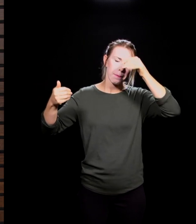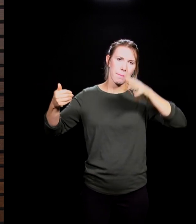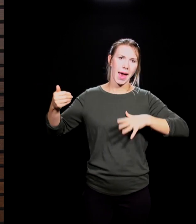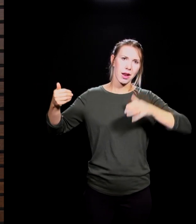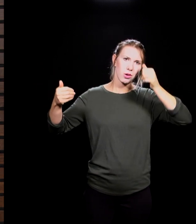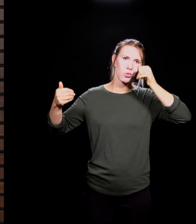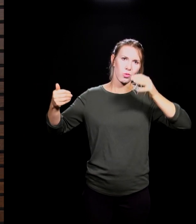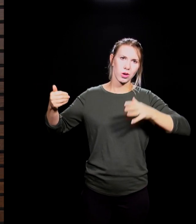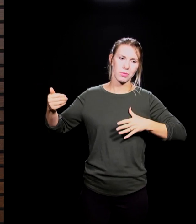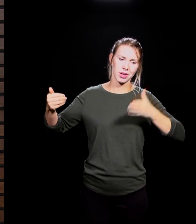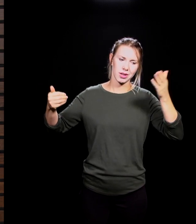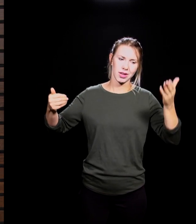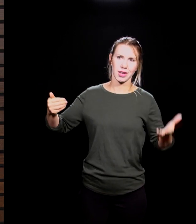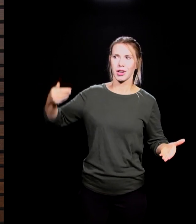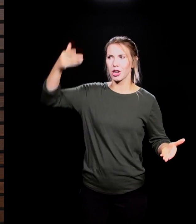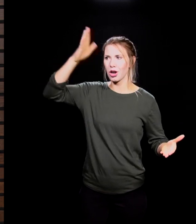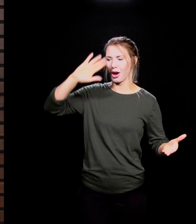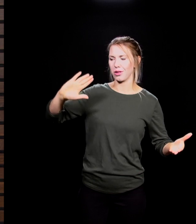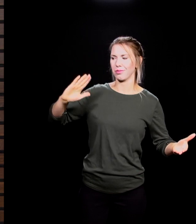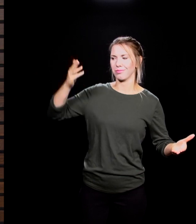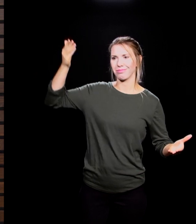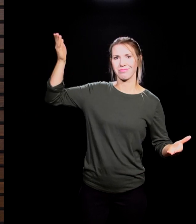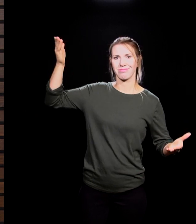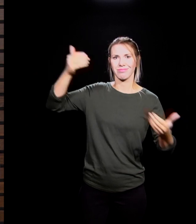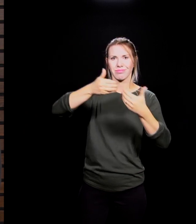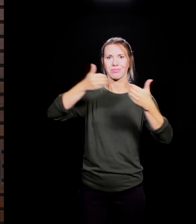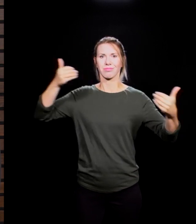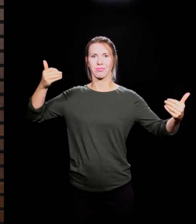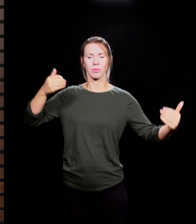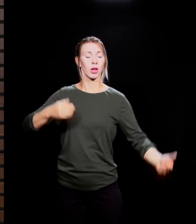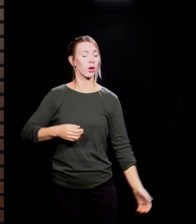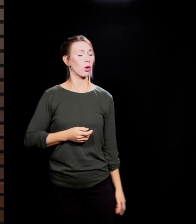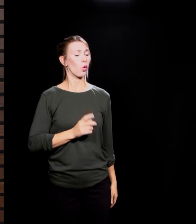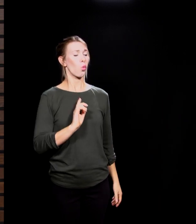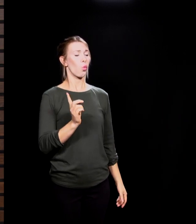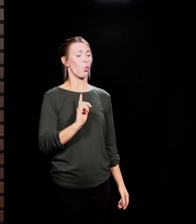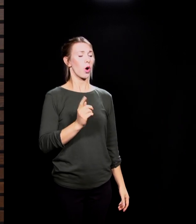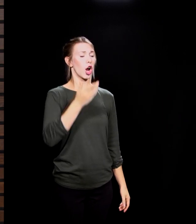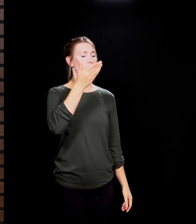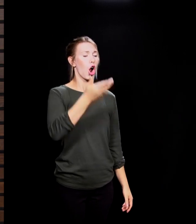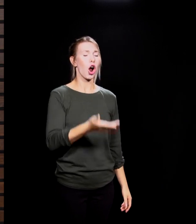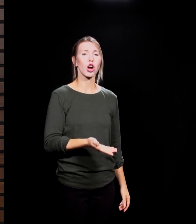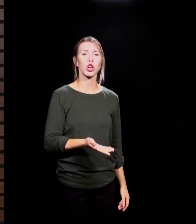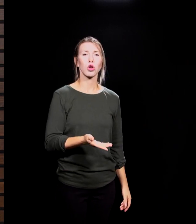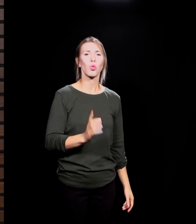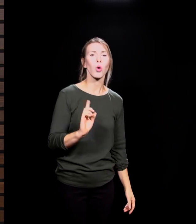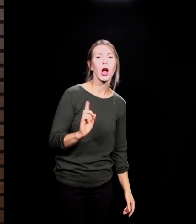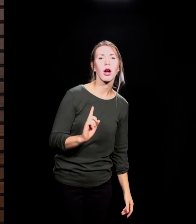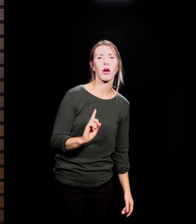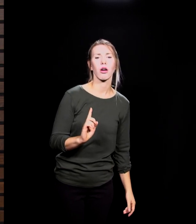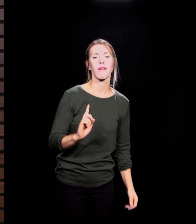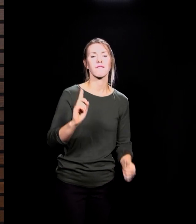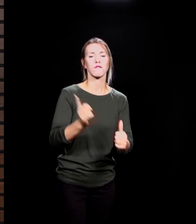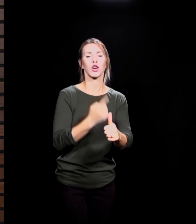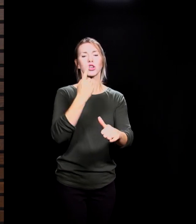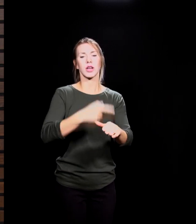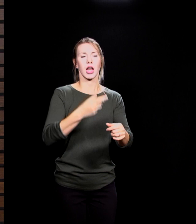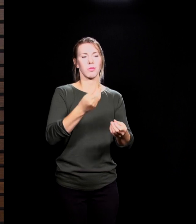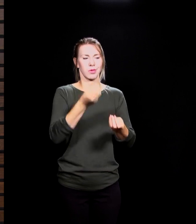When God asks of humanity, where are you? We are informed of the fact that for the first time there is separation between God and man.